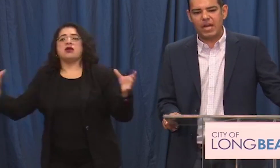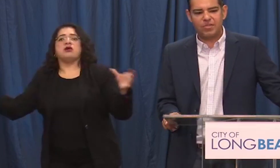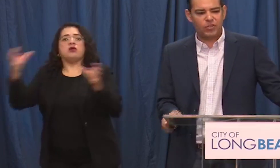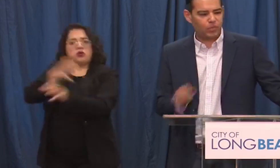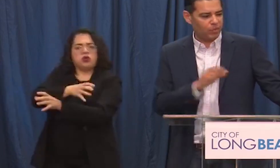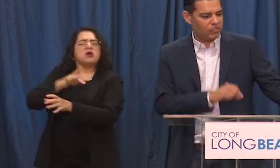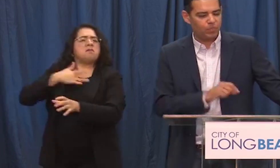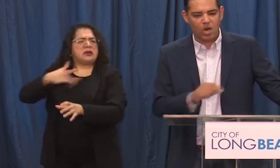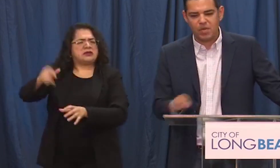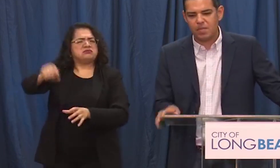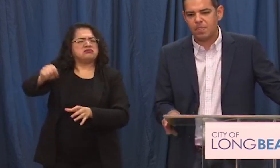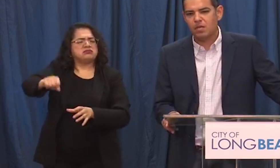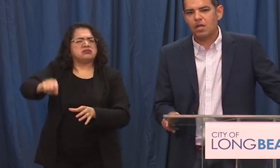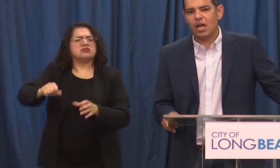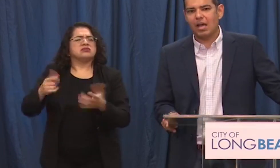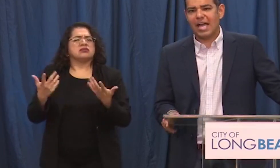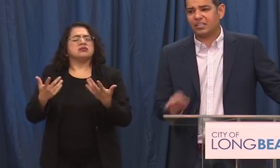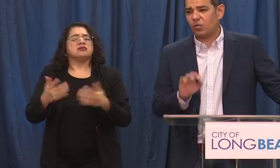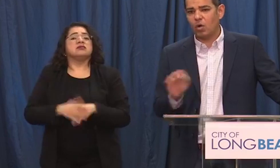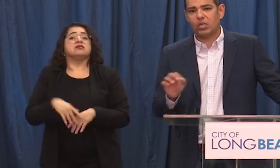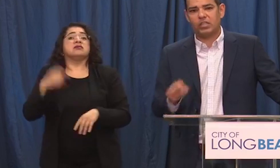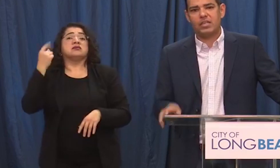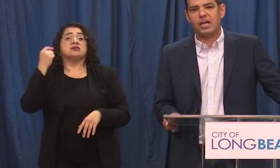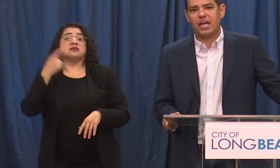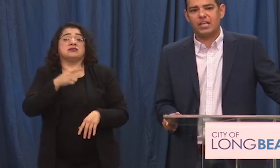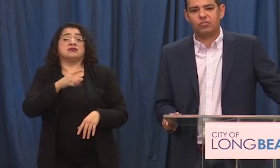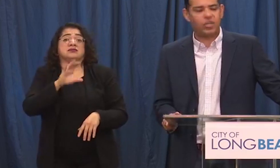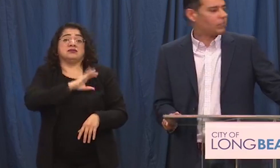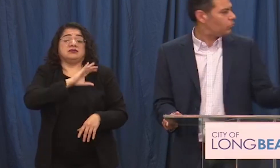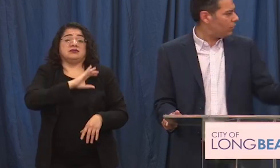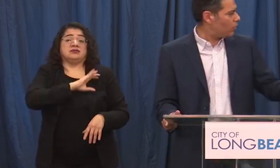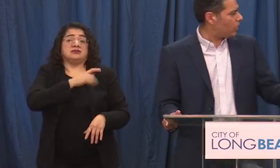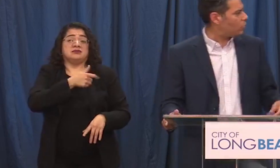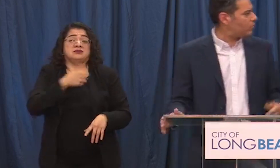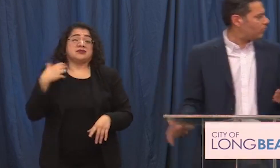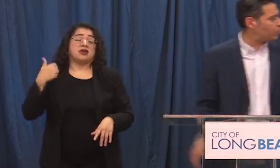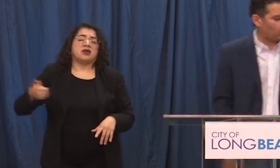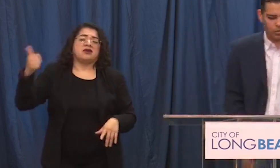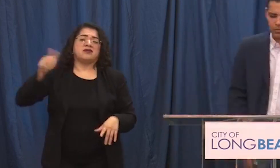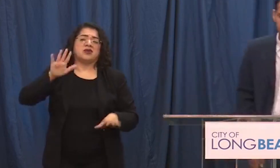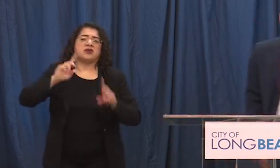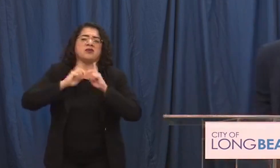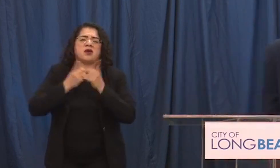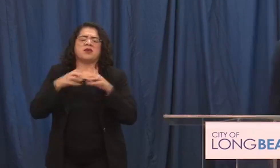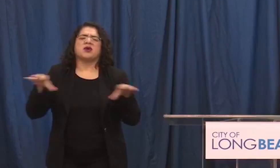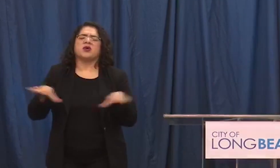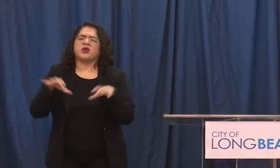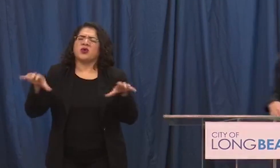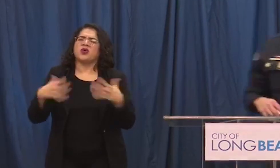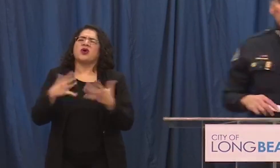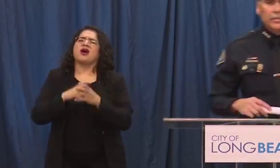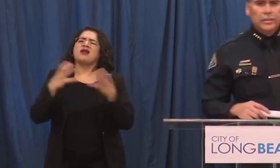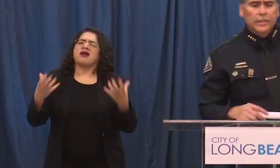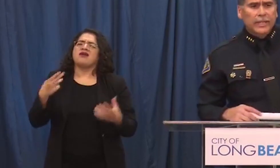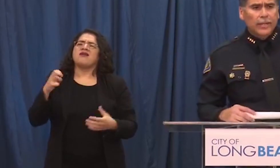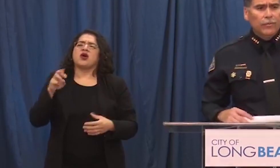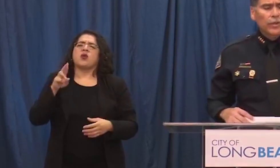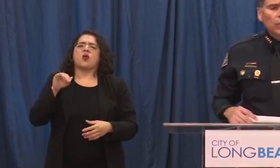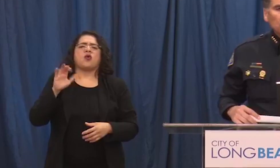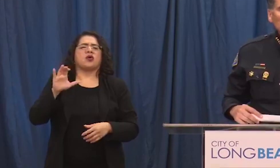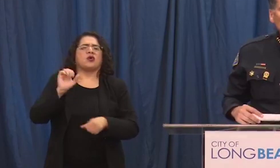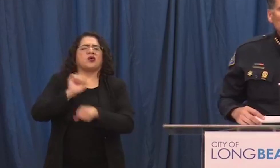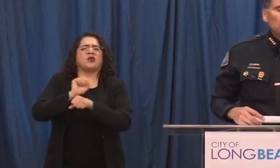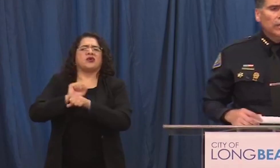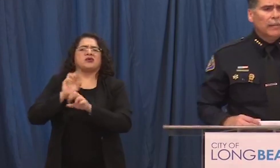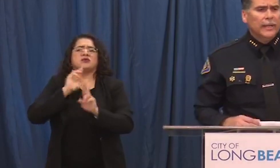but i think the police department uh acted heroically uh yesterday so chief do you want to address the first part also yes uh thank you